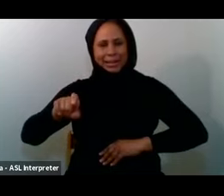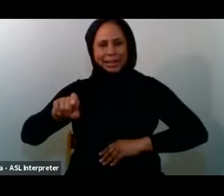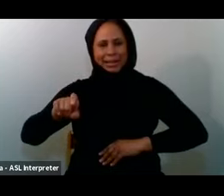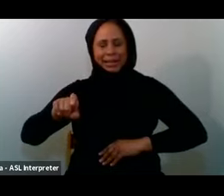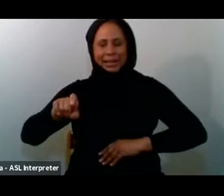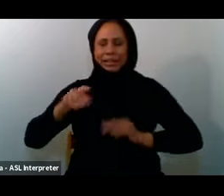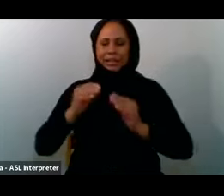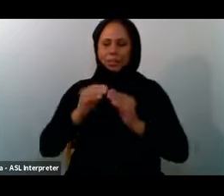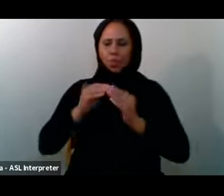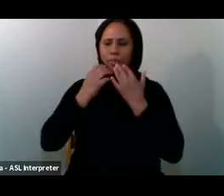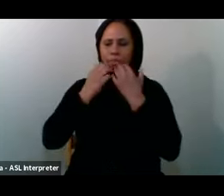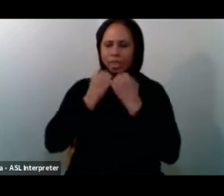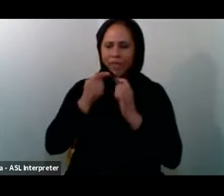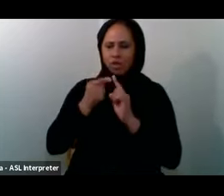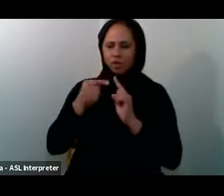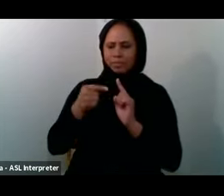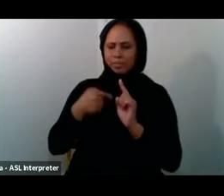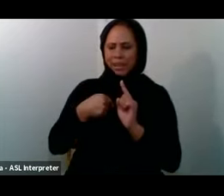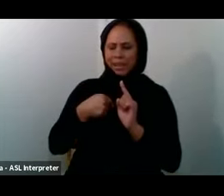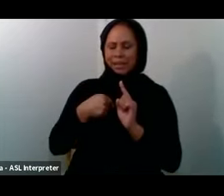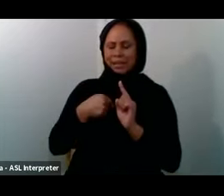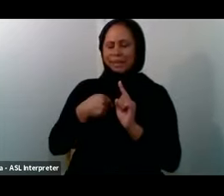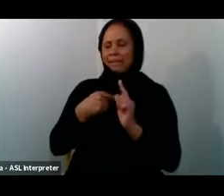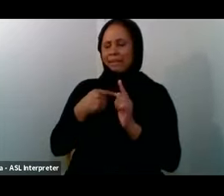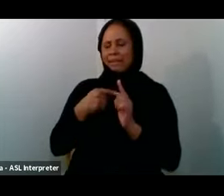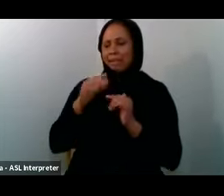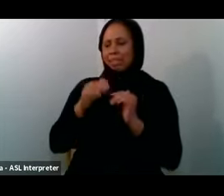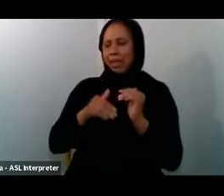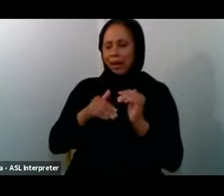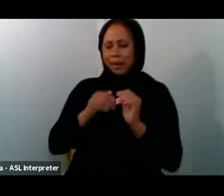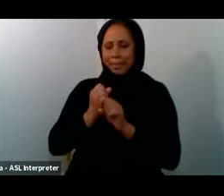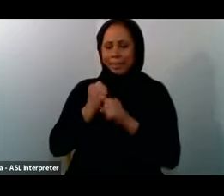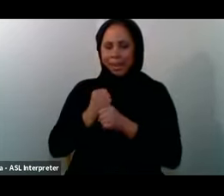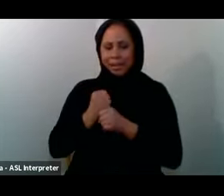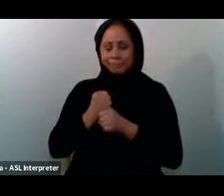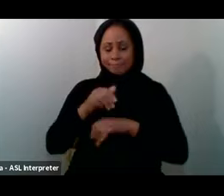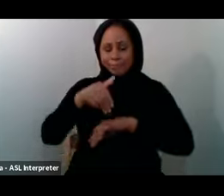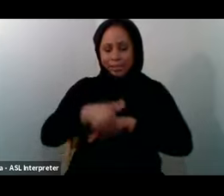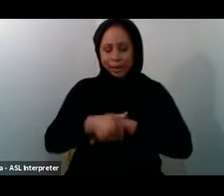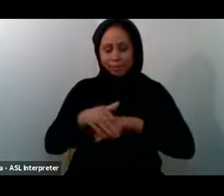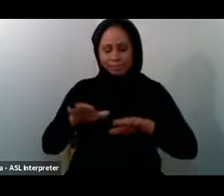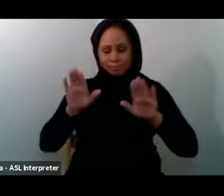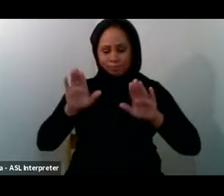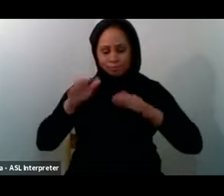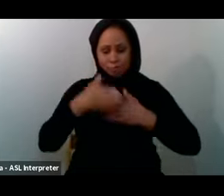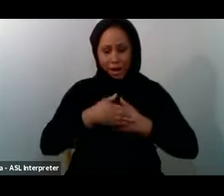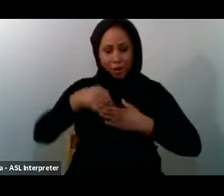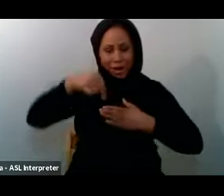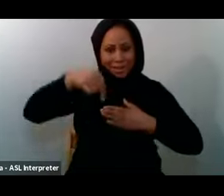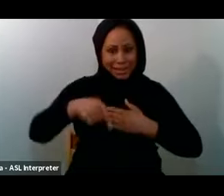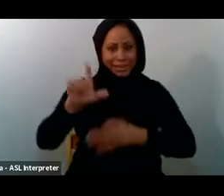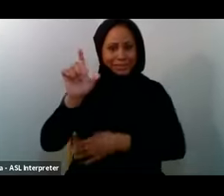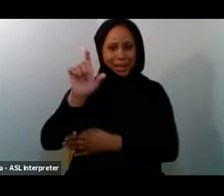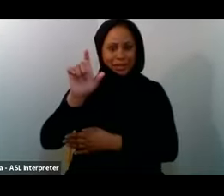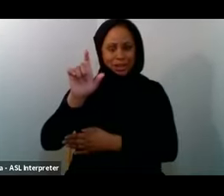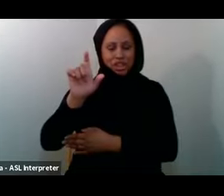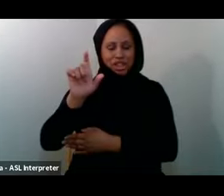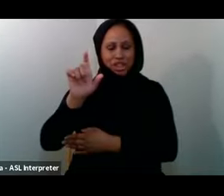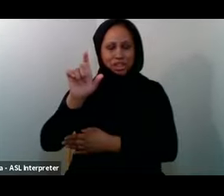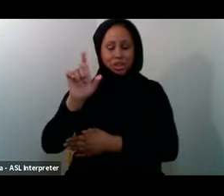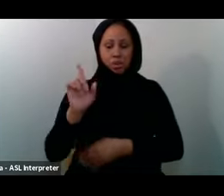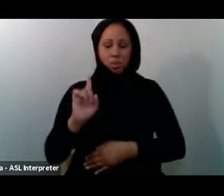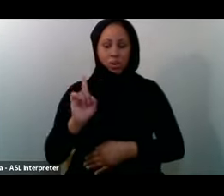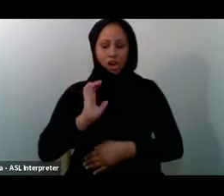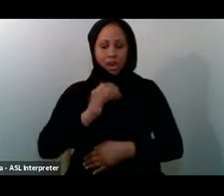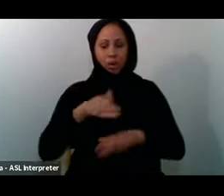Than making I'tikaf In this masjid of mine Referring to Masjid Nabui Where our prayers